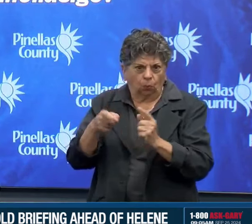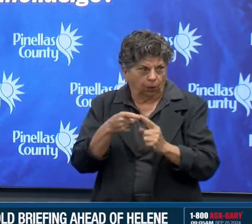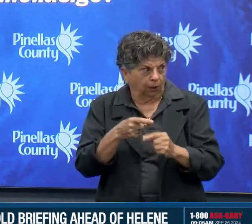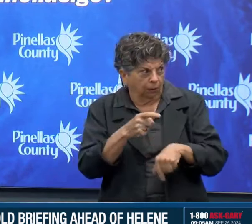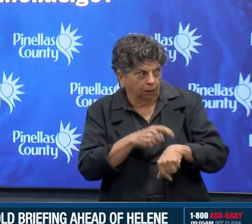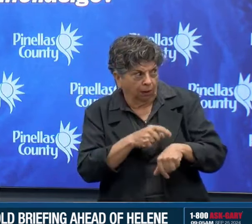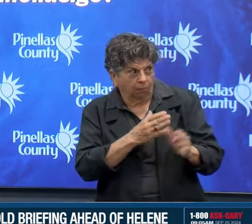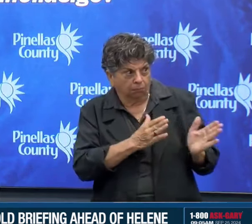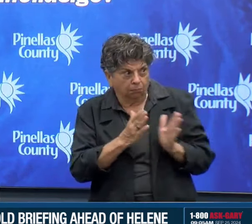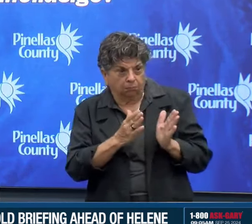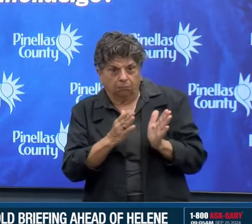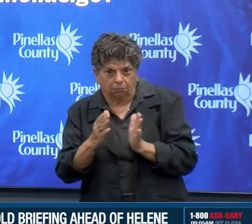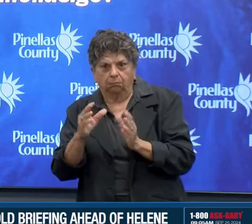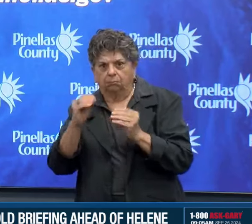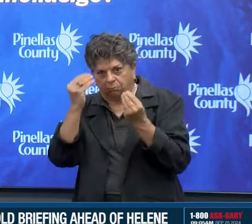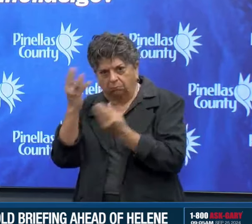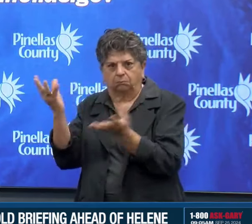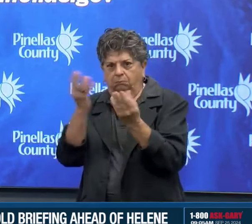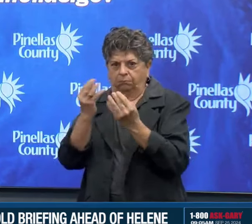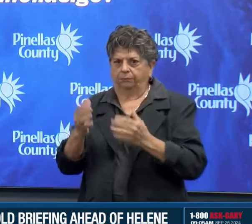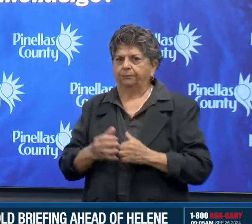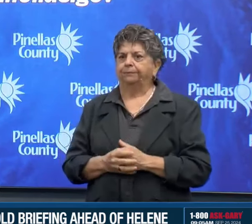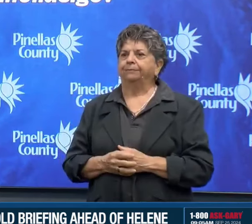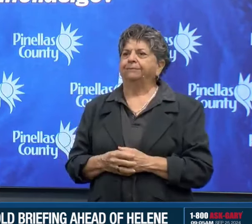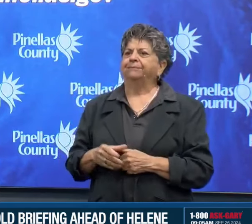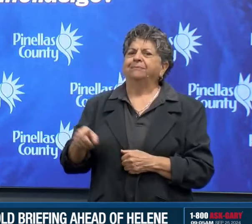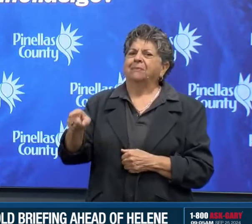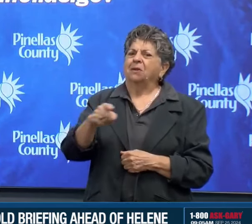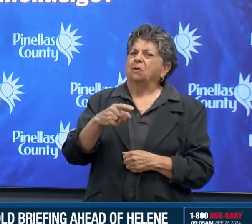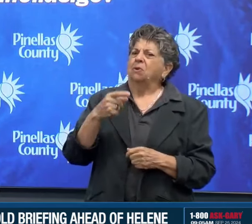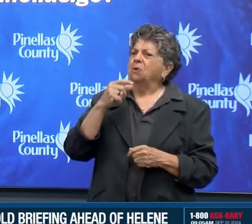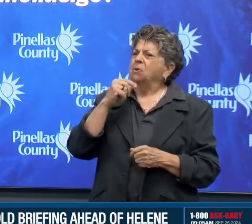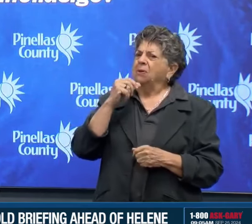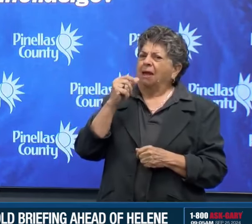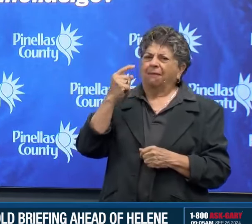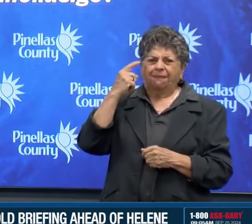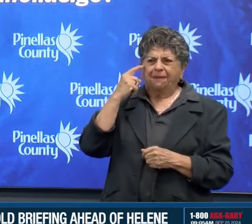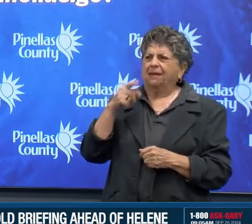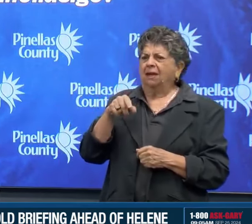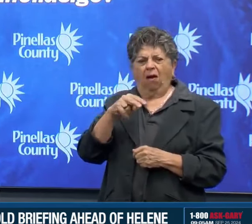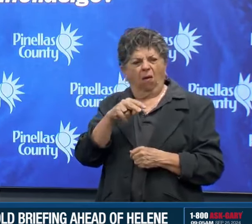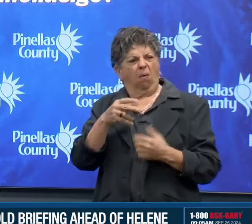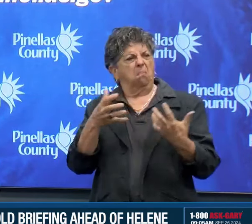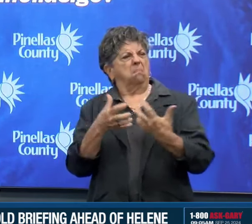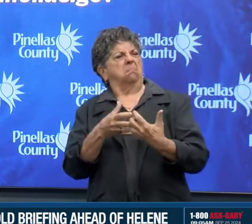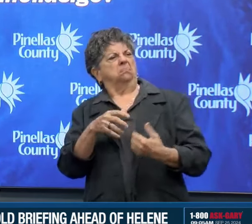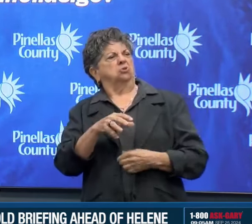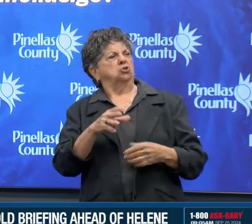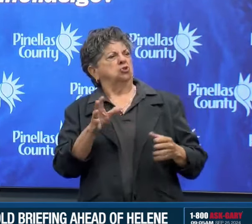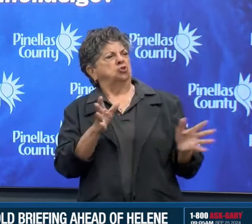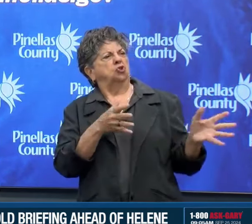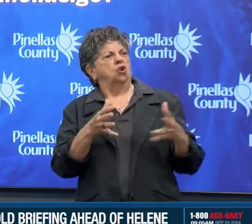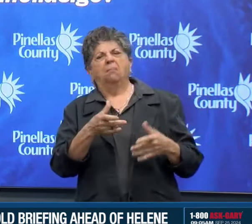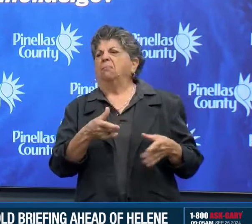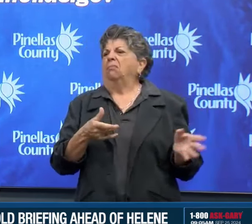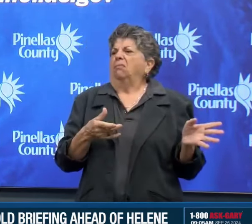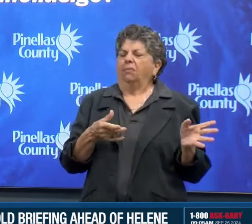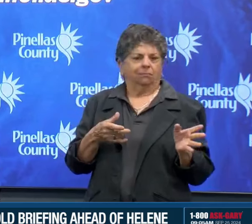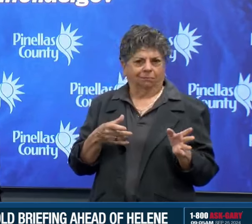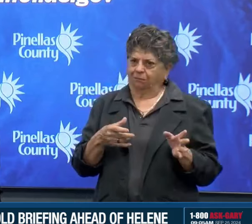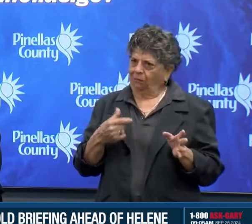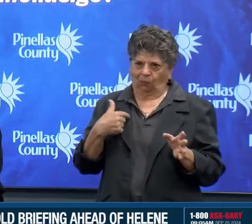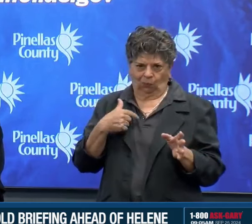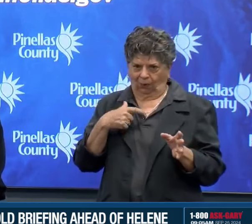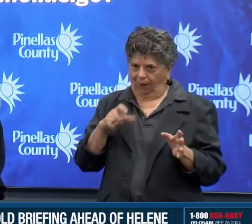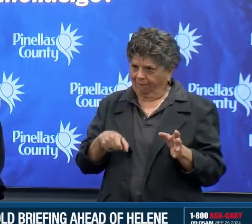winds. So even once the winds have died down, we are still going to see higher levels along our coastal areas.